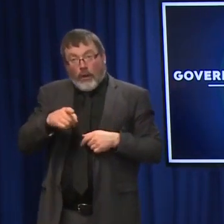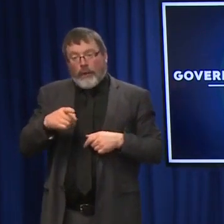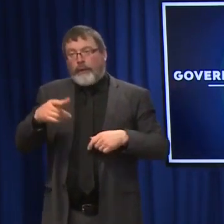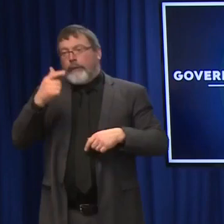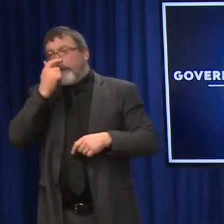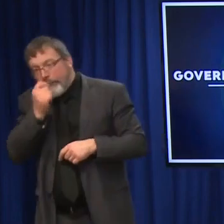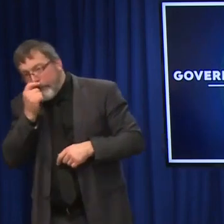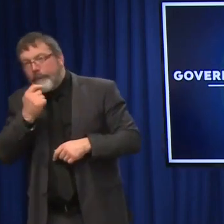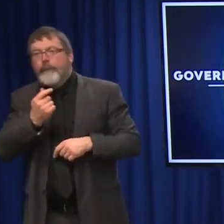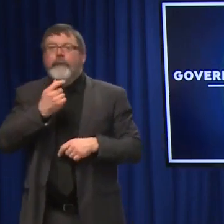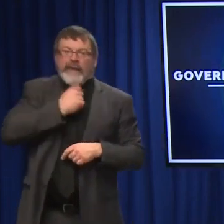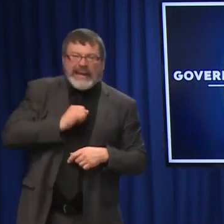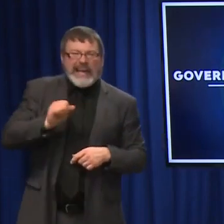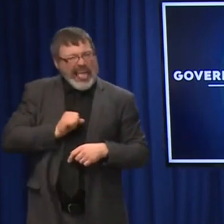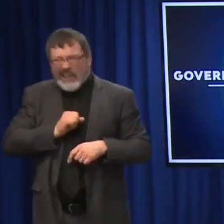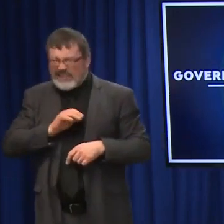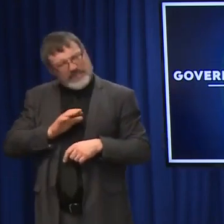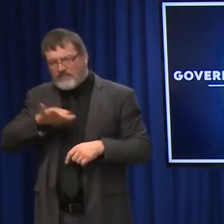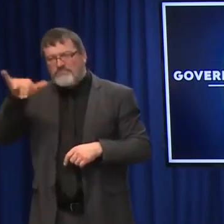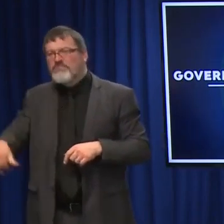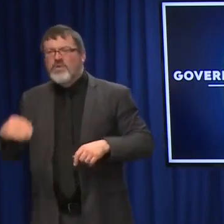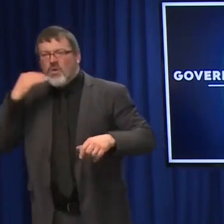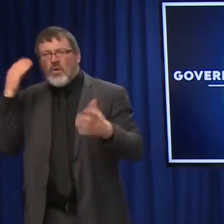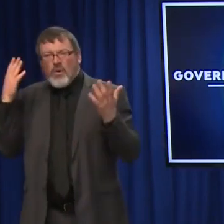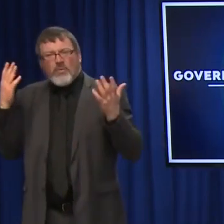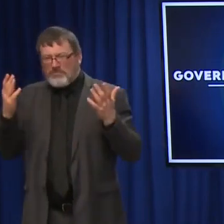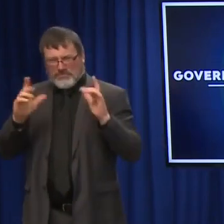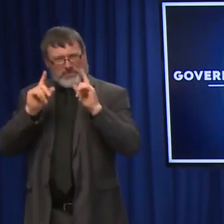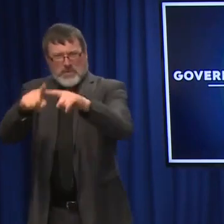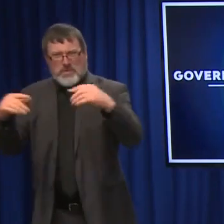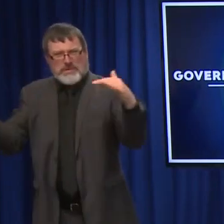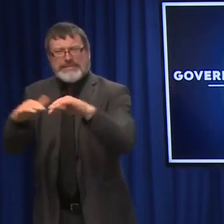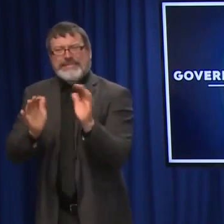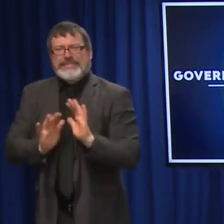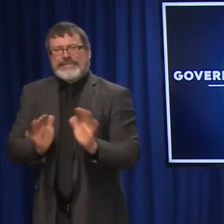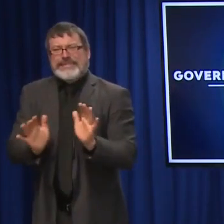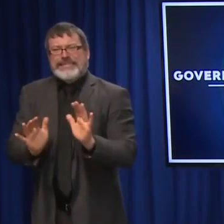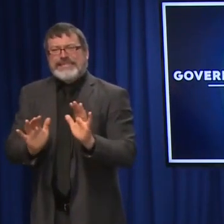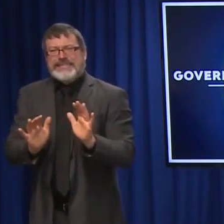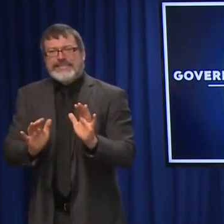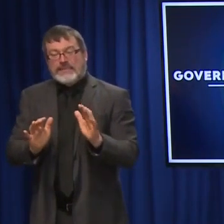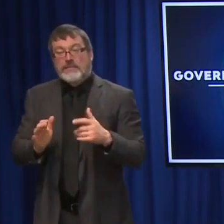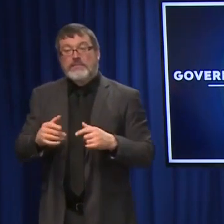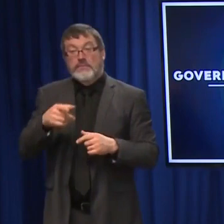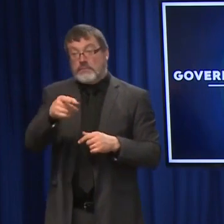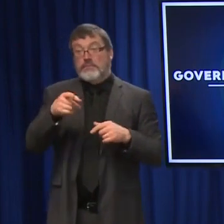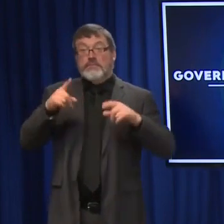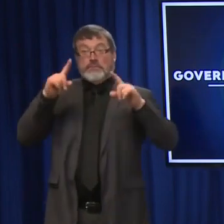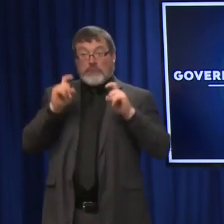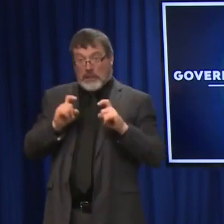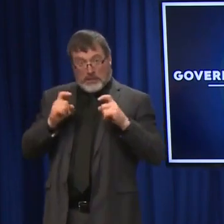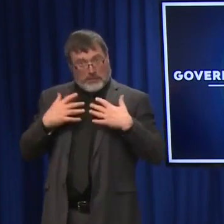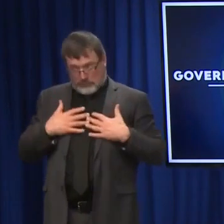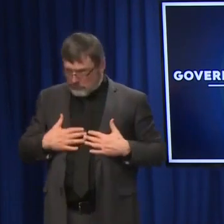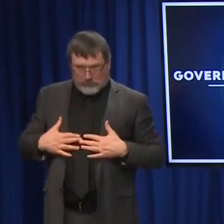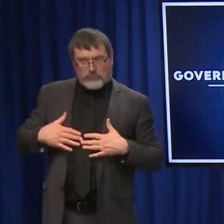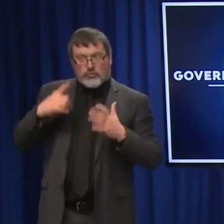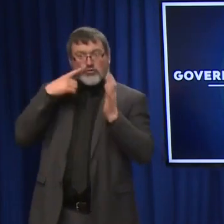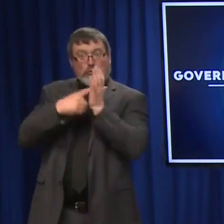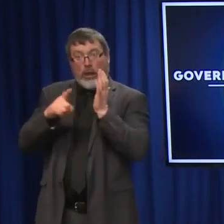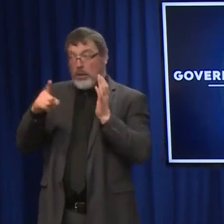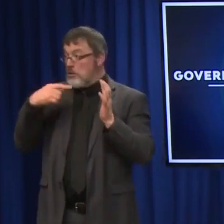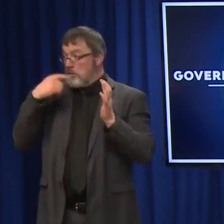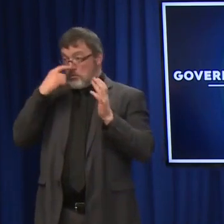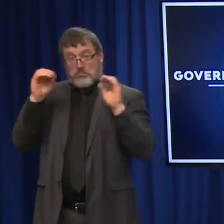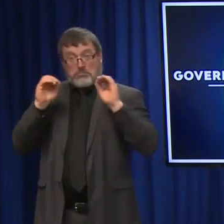testing before a group gathering to screen for infection even if somebody is asymptomatic. And that's where at-home antigen testing